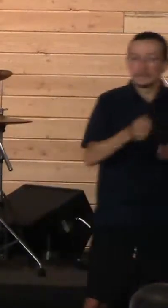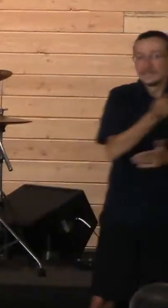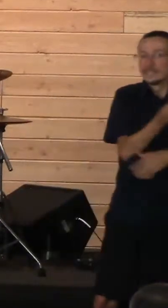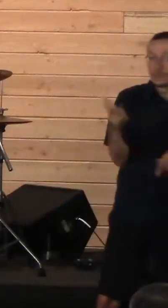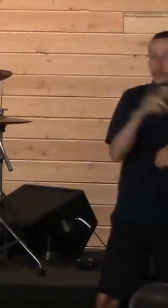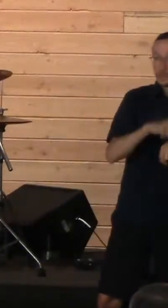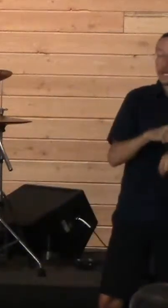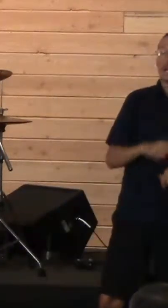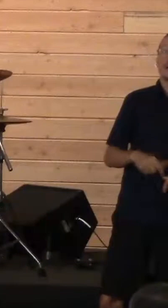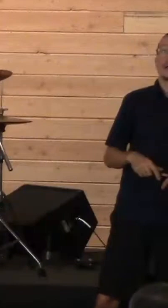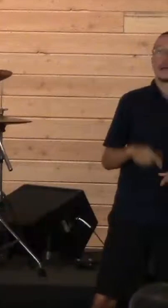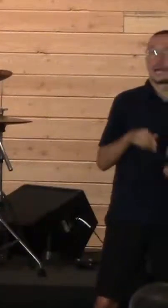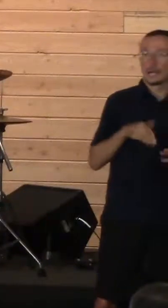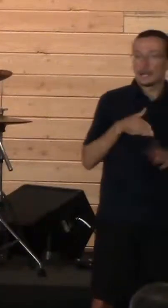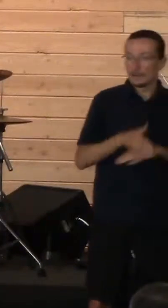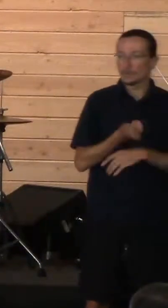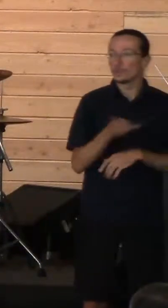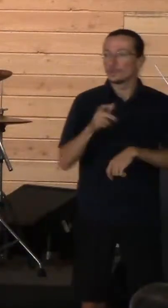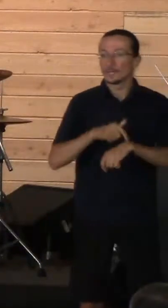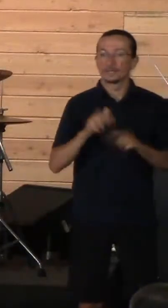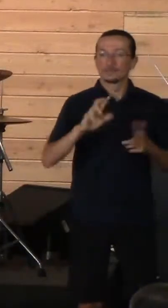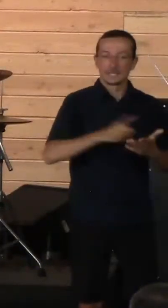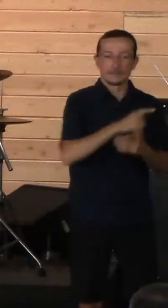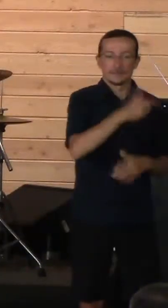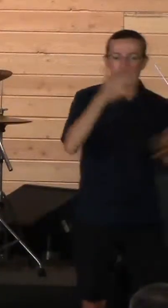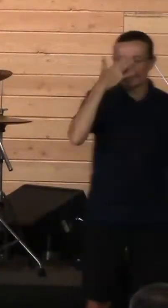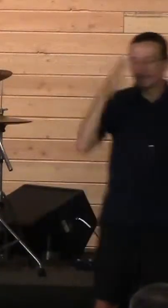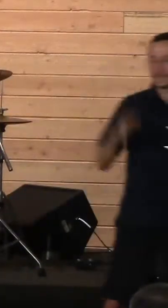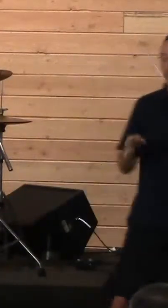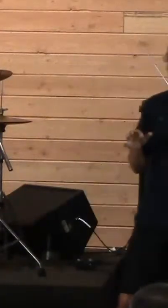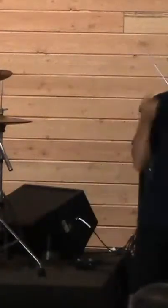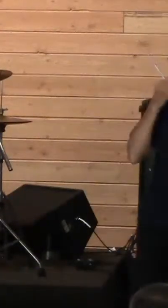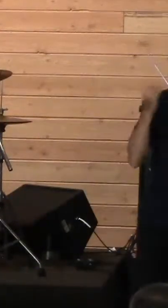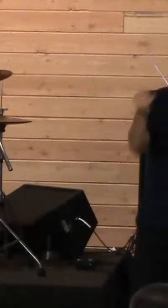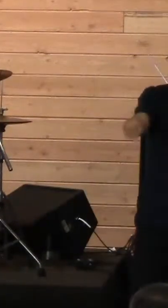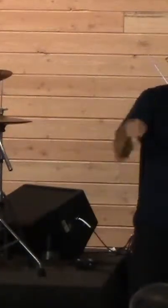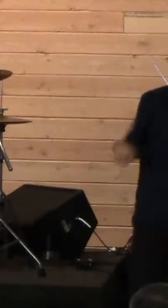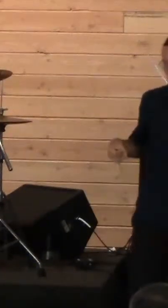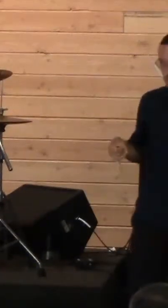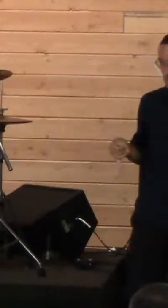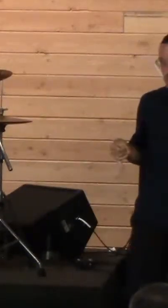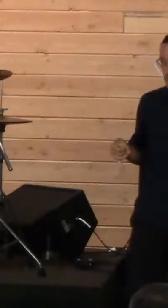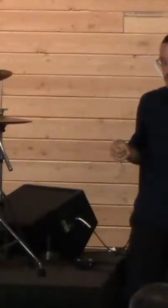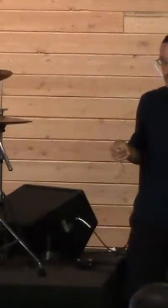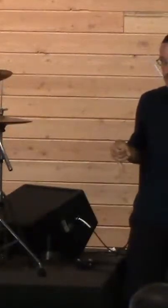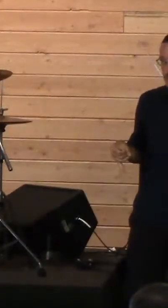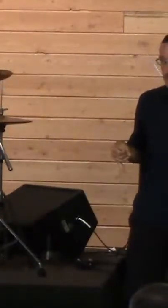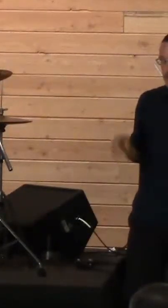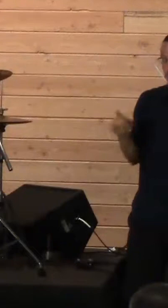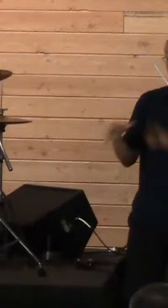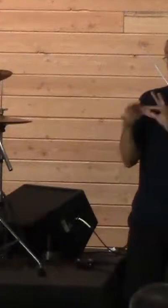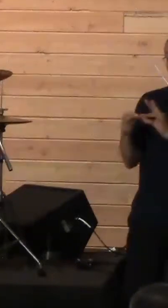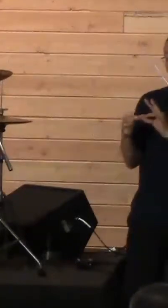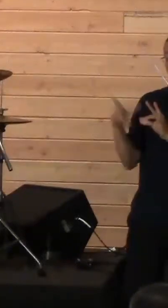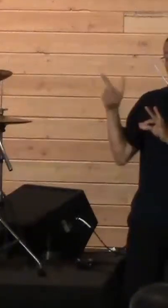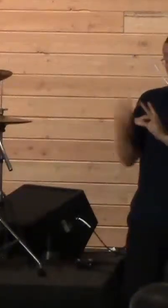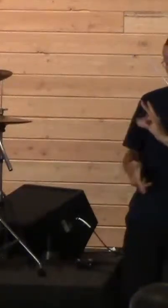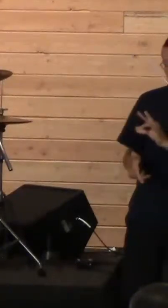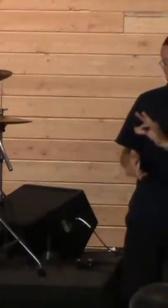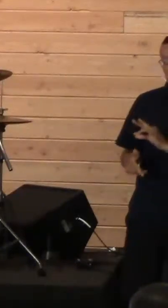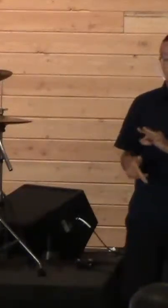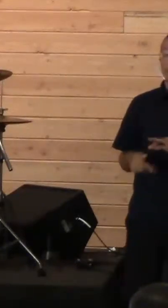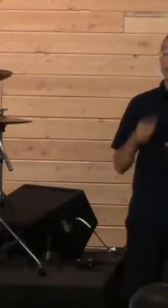and after a couple of times, David decides, that's a boundary for me. I gotta exit this relationship, and so he